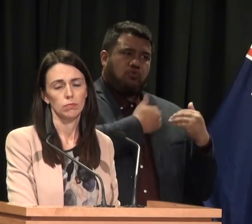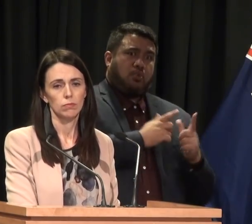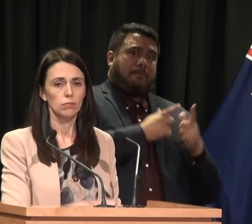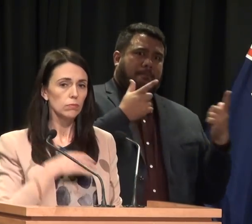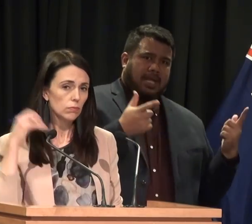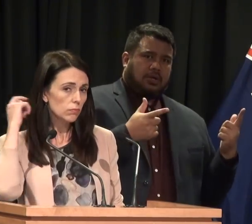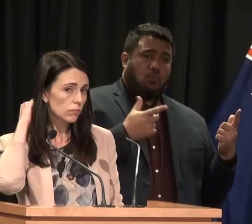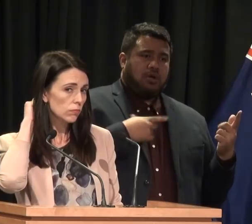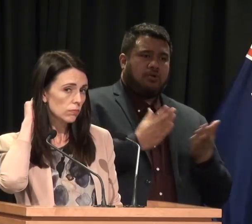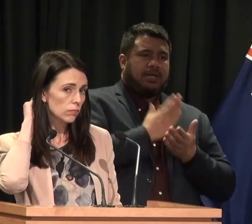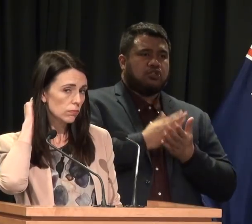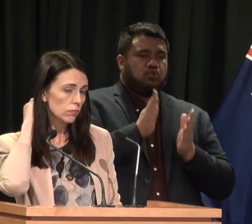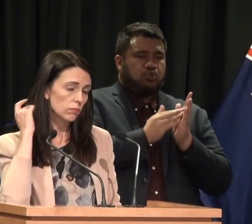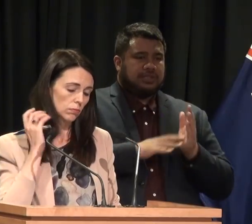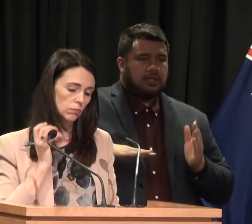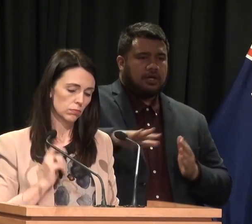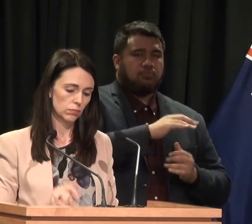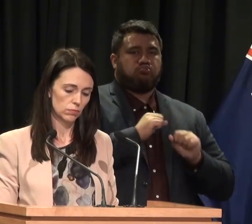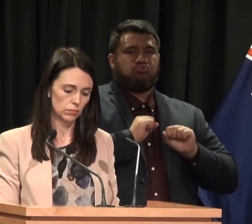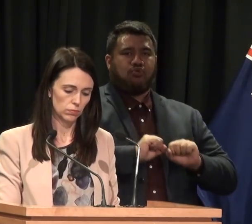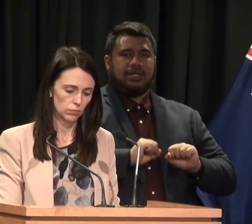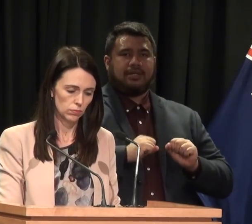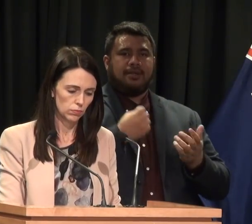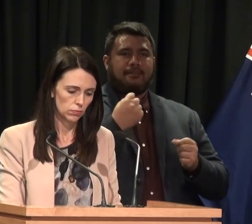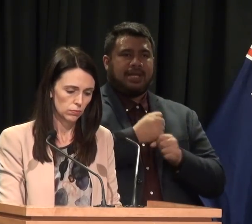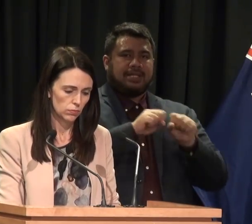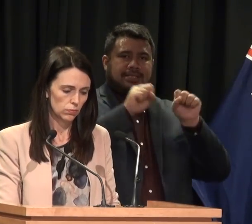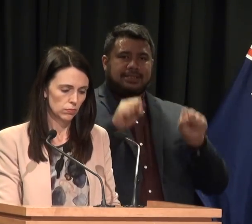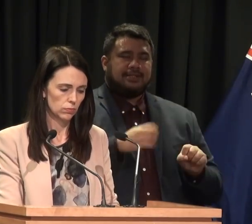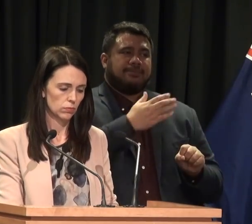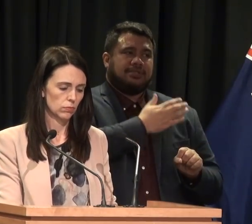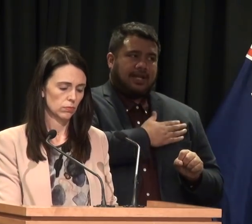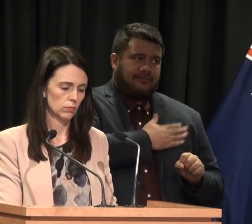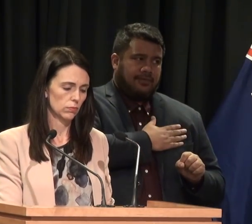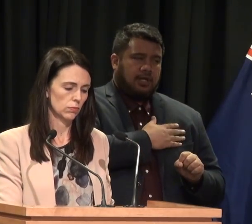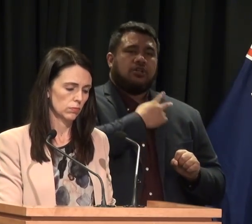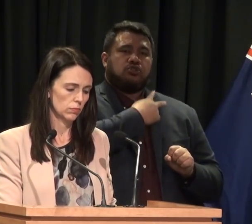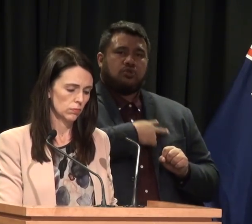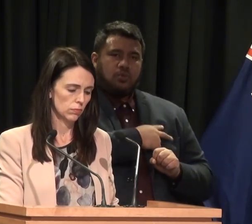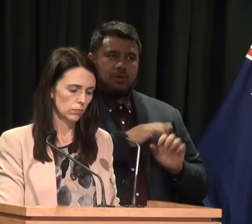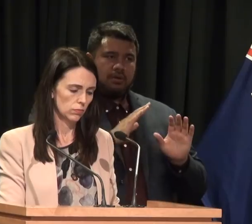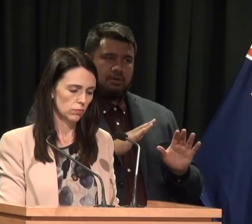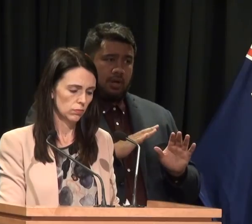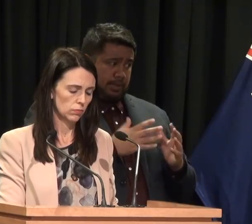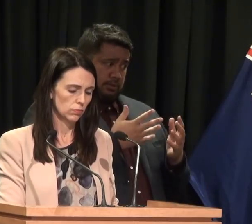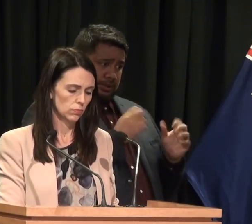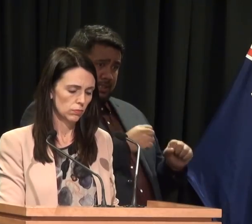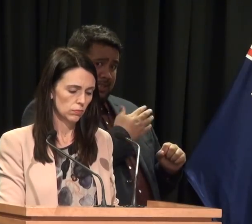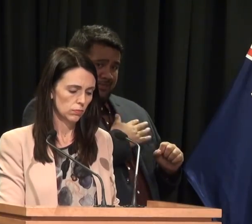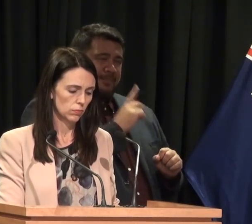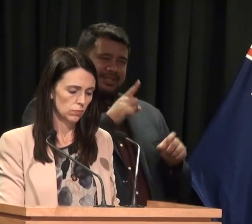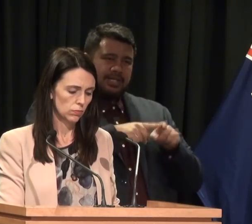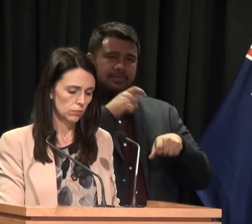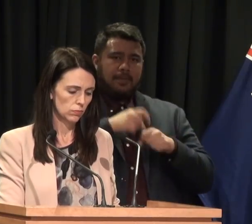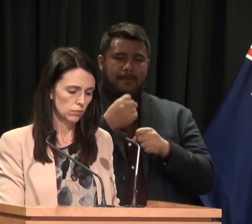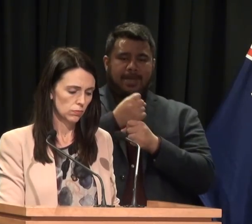in ensuring for New Zealanders that the banking system is not only safe and sound, which it is, but also that the behaviour